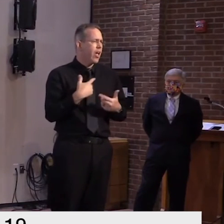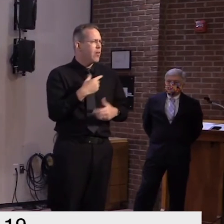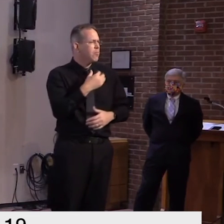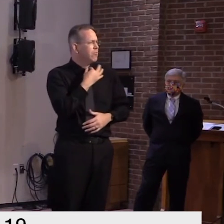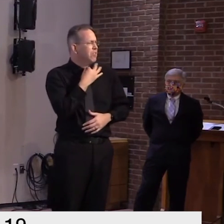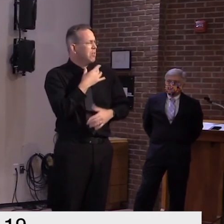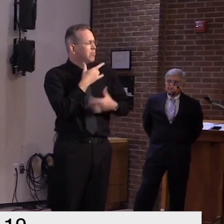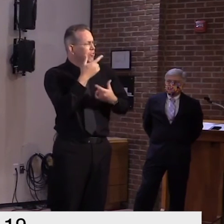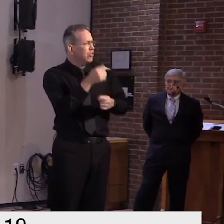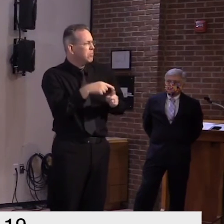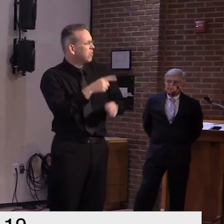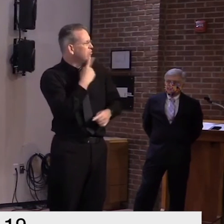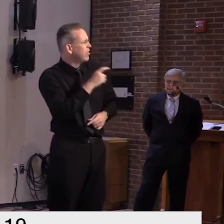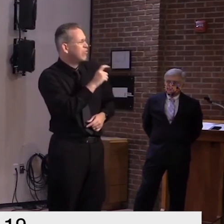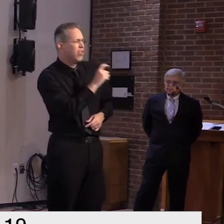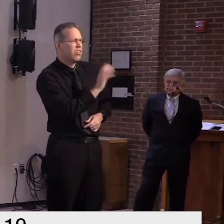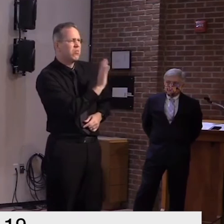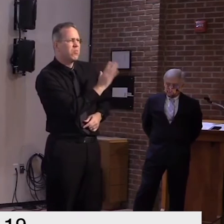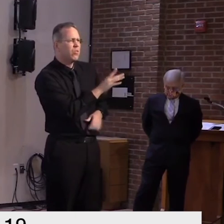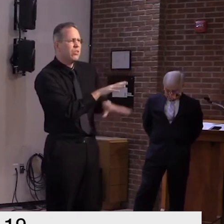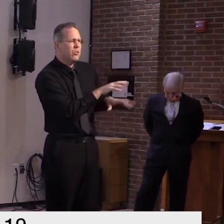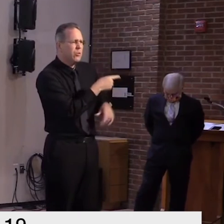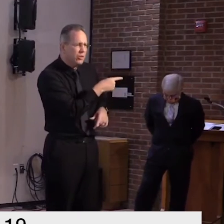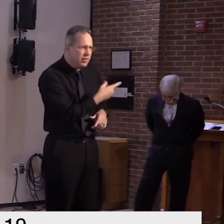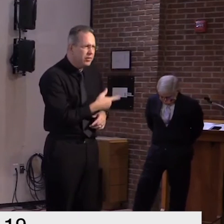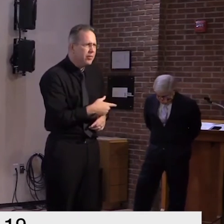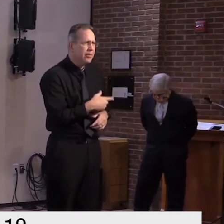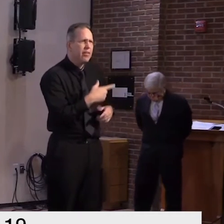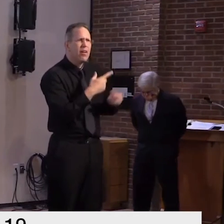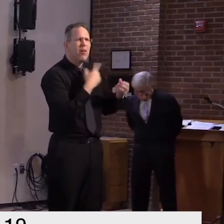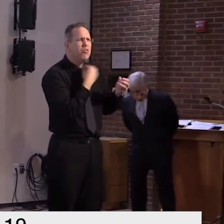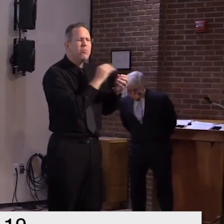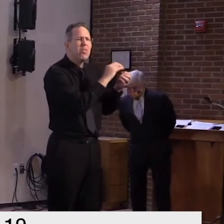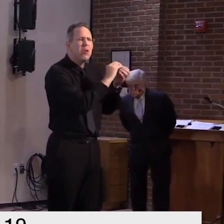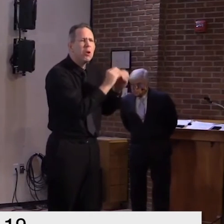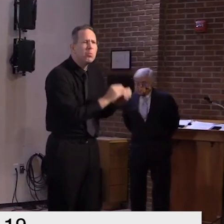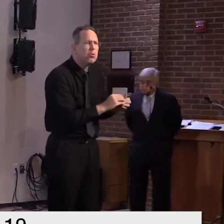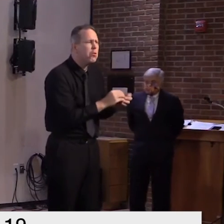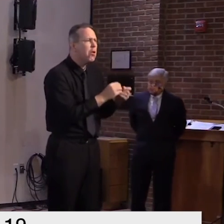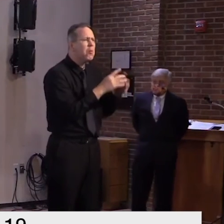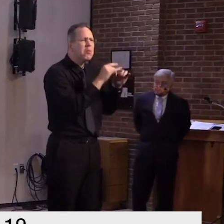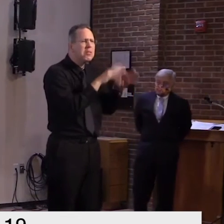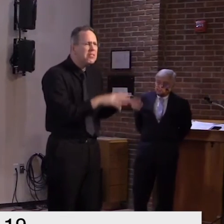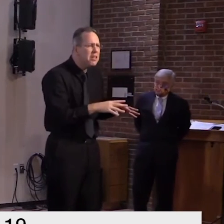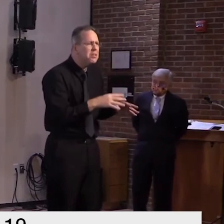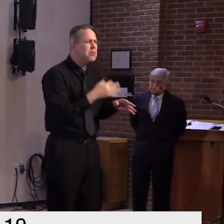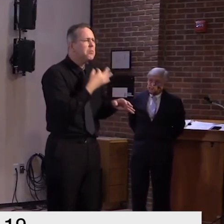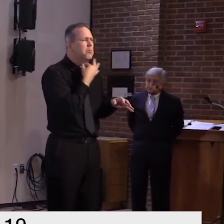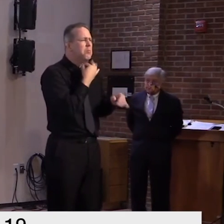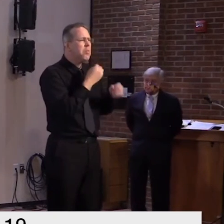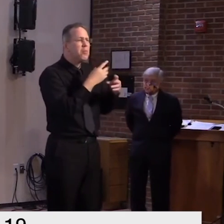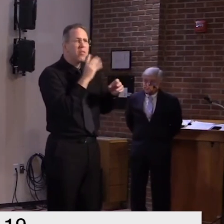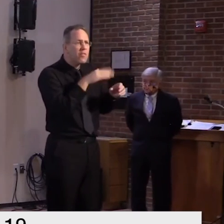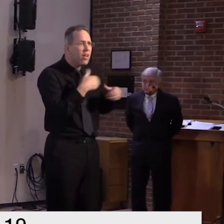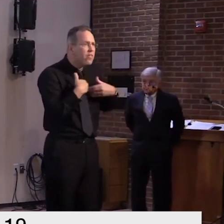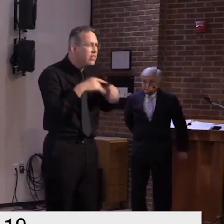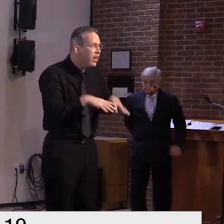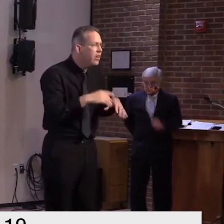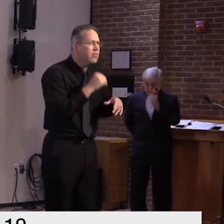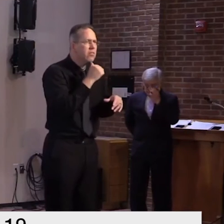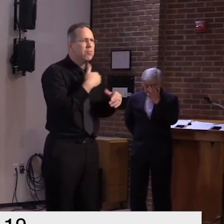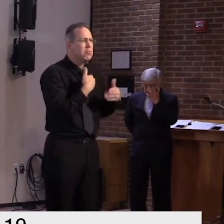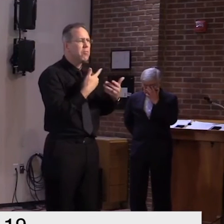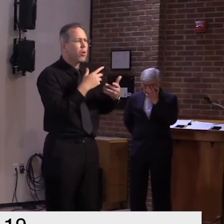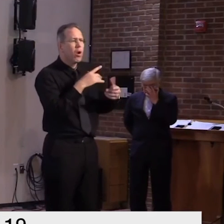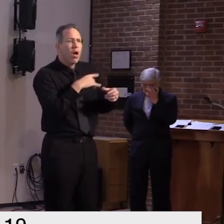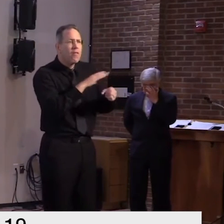scrutinize i would just to add to your question in new york city um it's